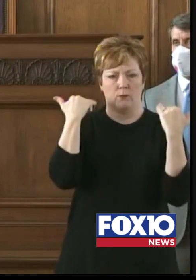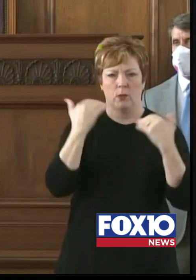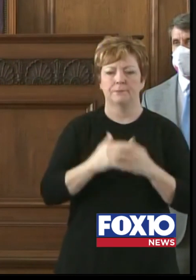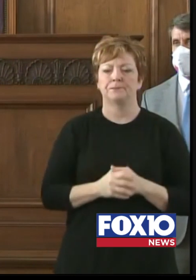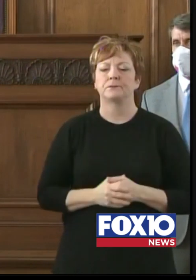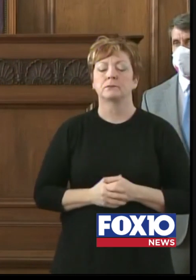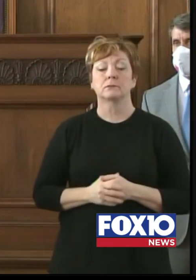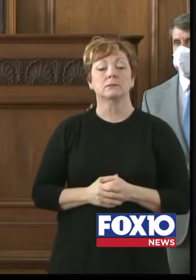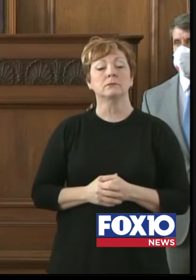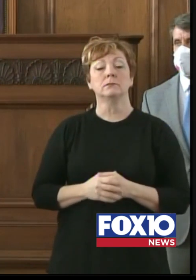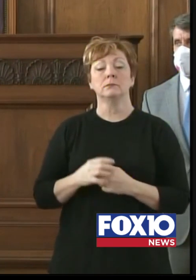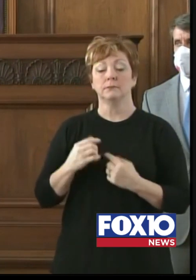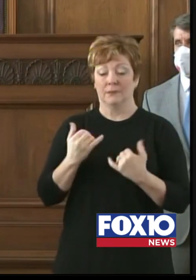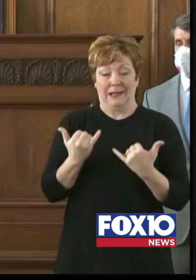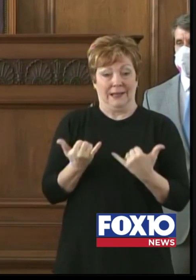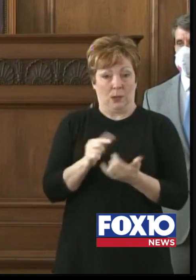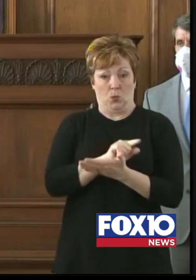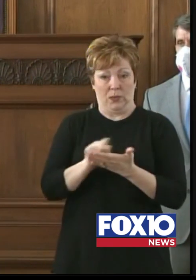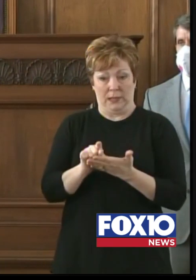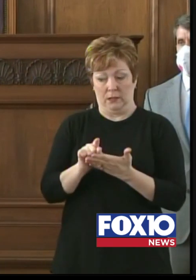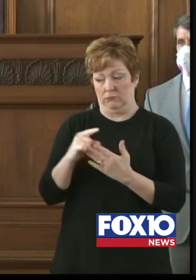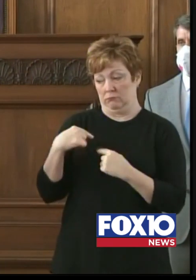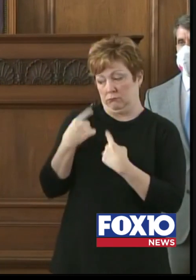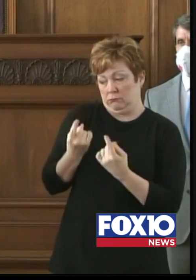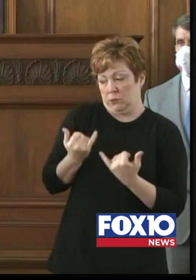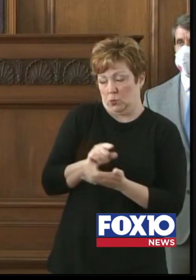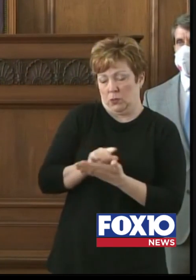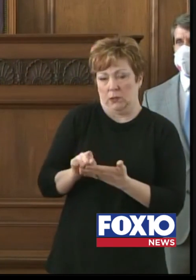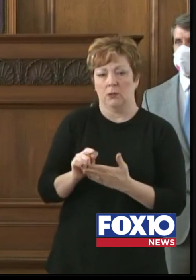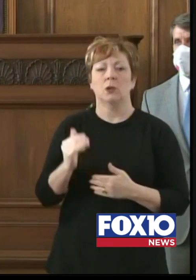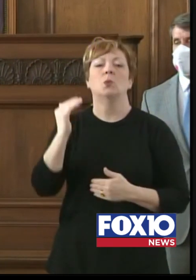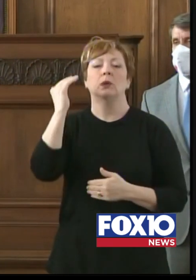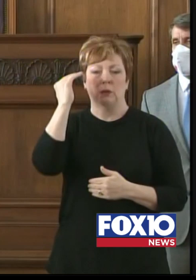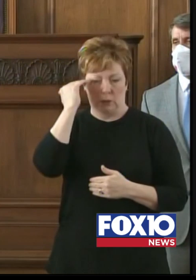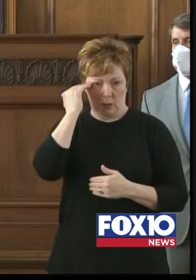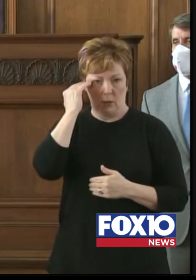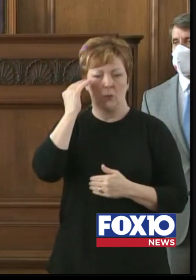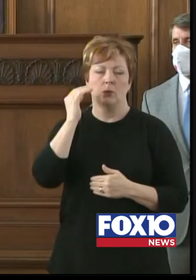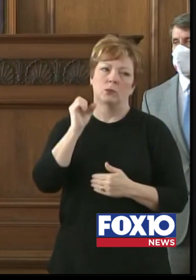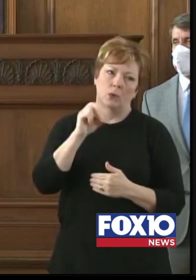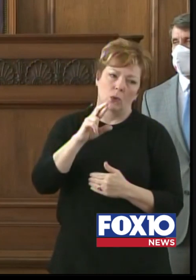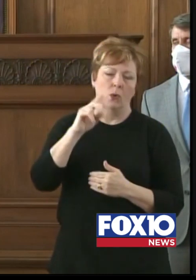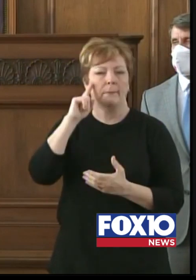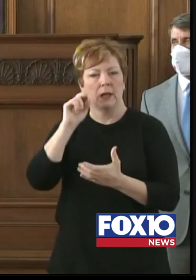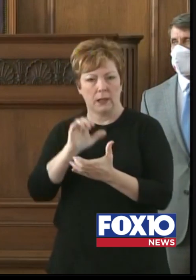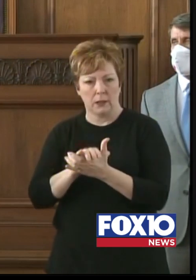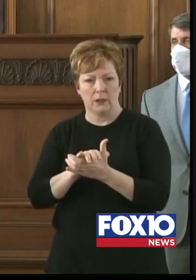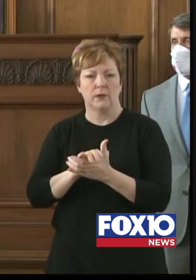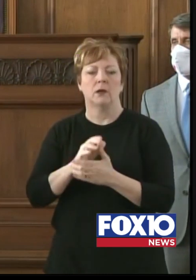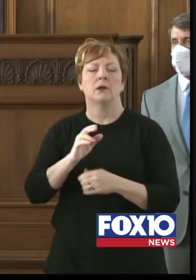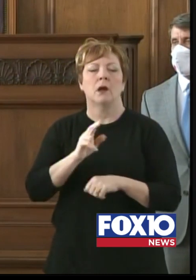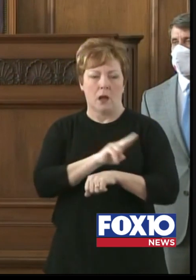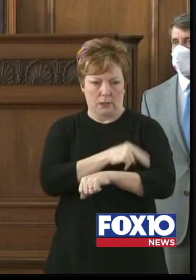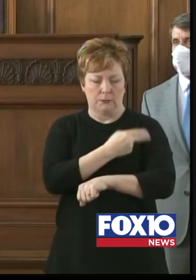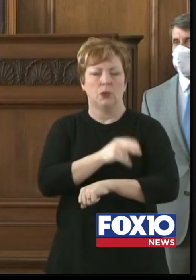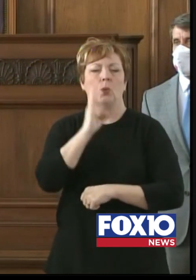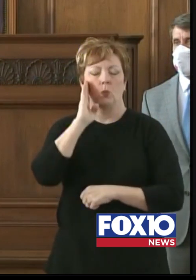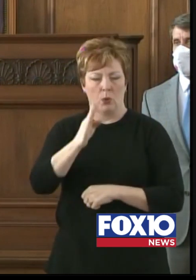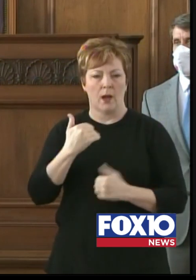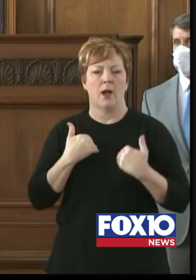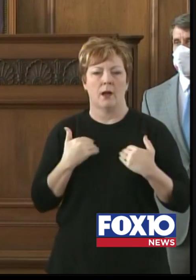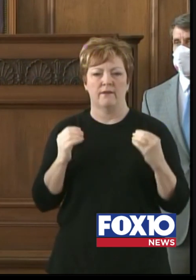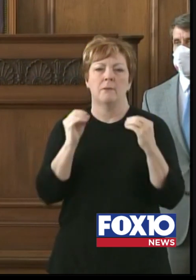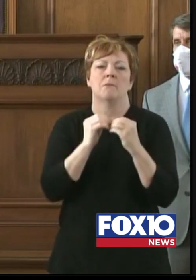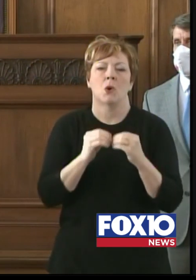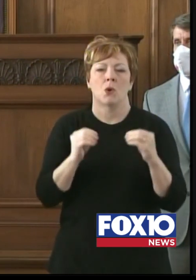this week, we no longer believe our hospitals will see an overwhelming amount of ICU patients who need